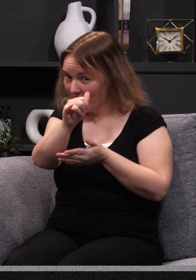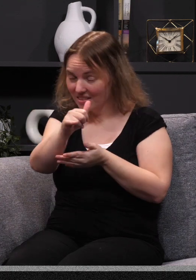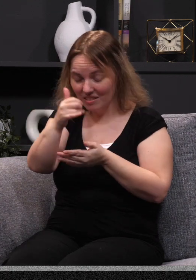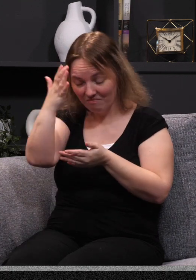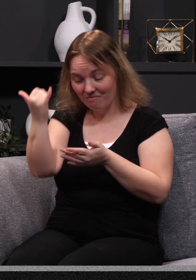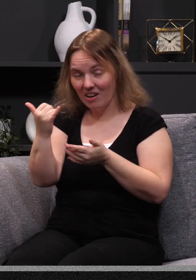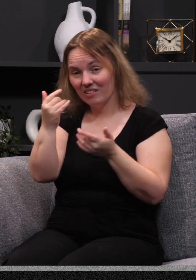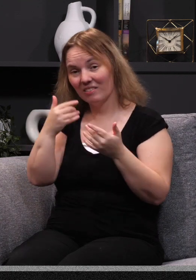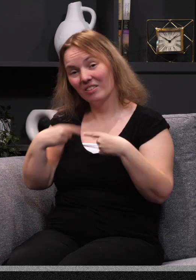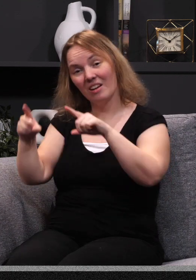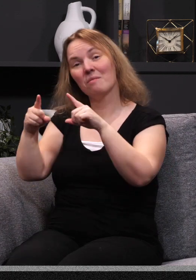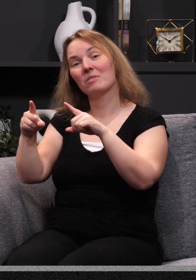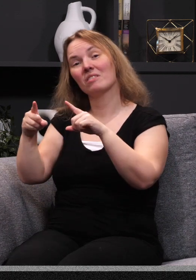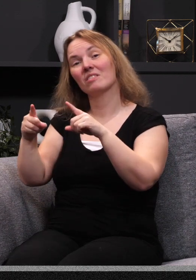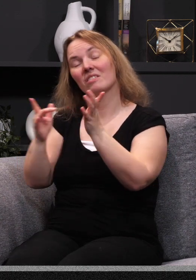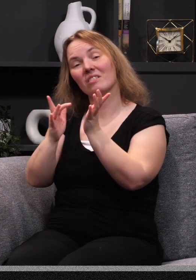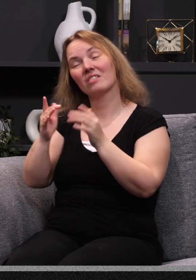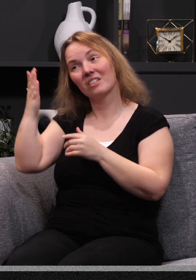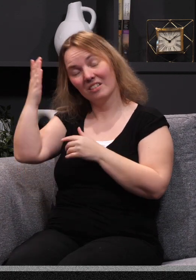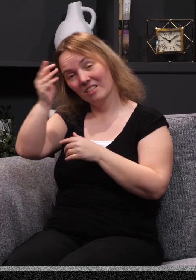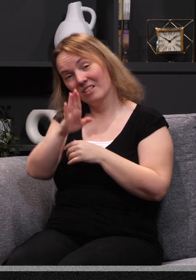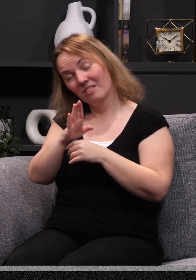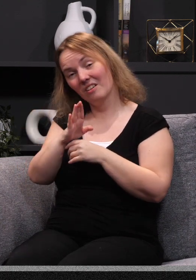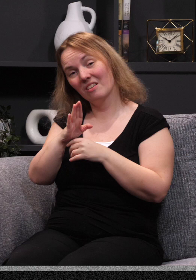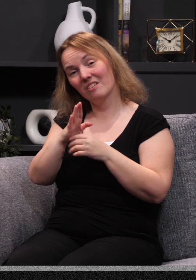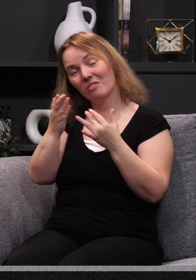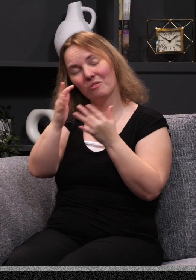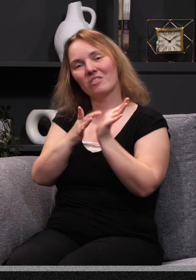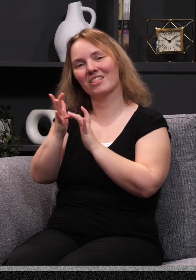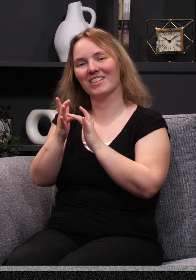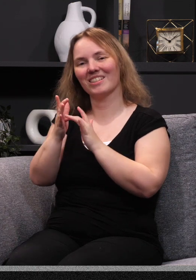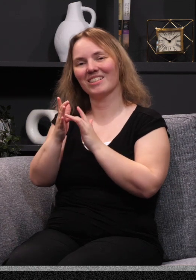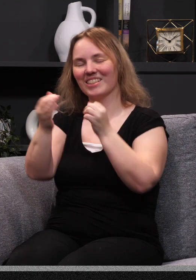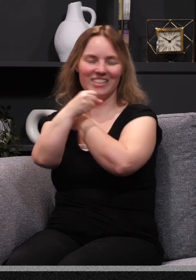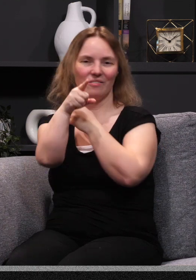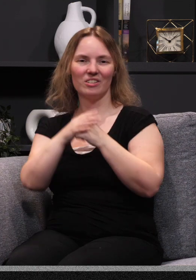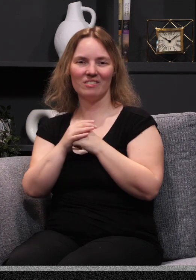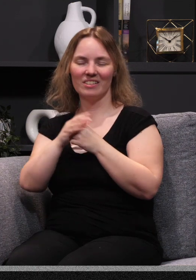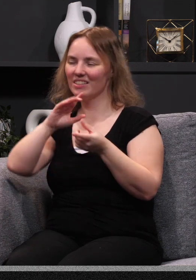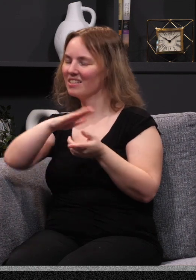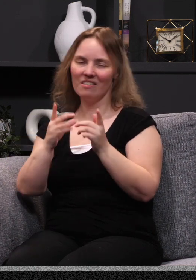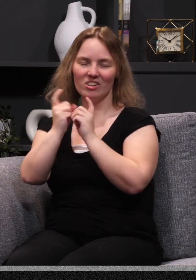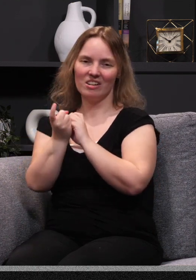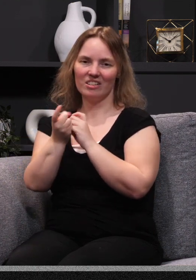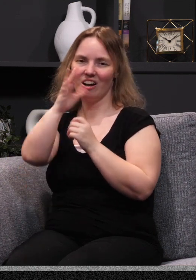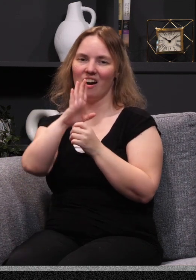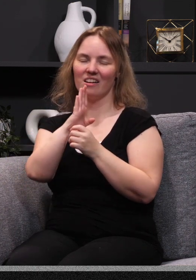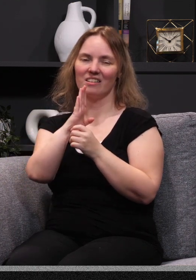That's why you came to me through Jesus. Because I loved you. I loved you. And that's never changed. In fact,